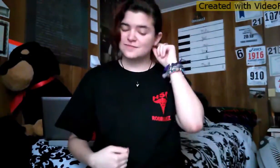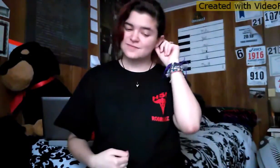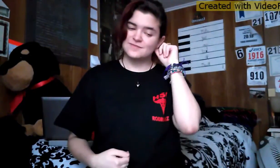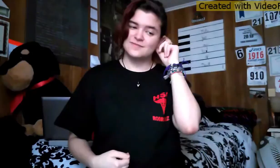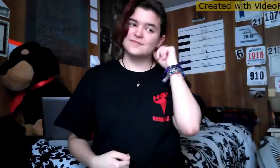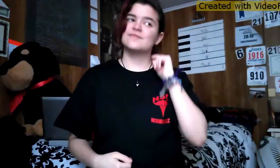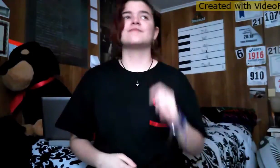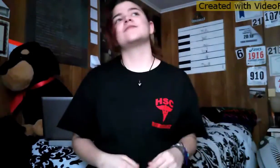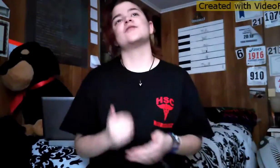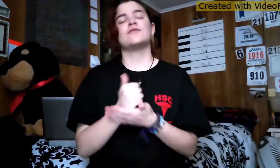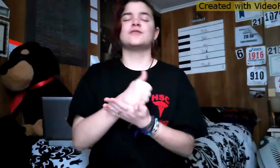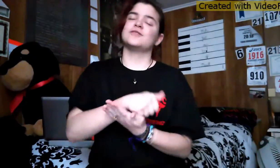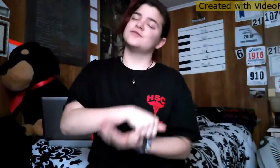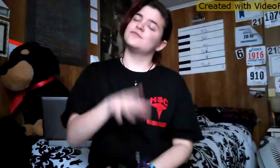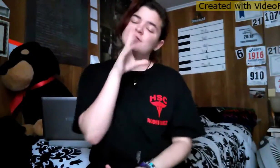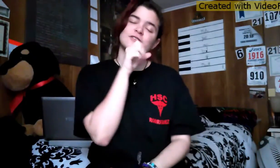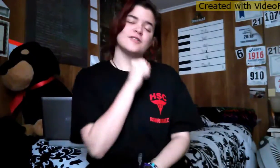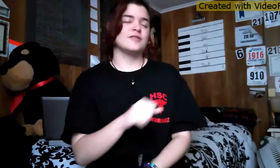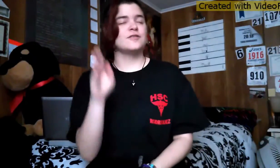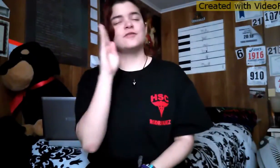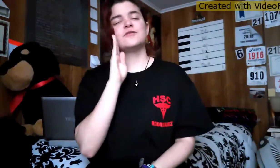Pulled the old ginger beer down the sink